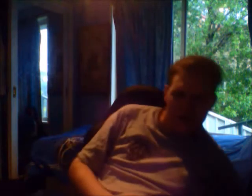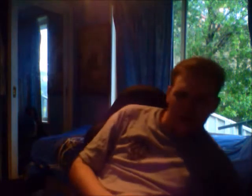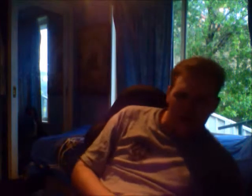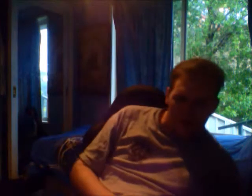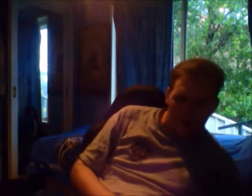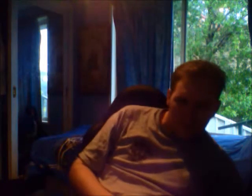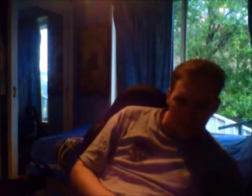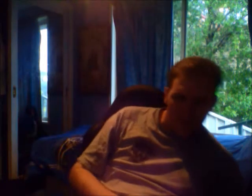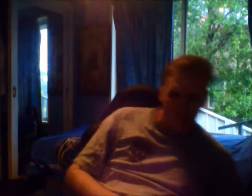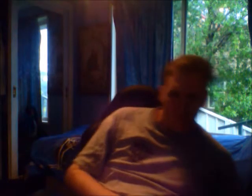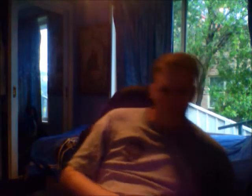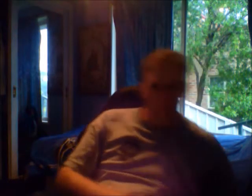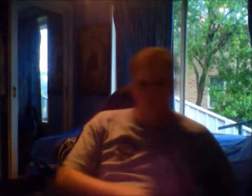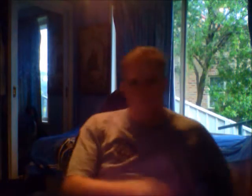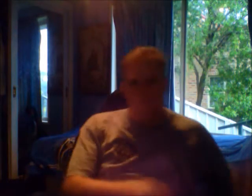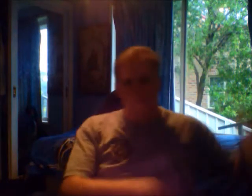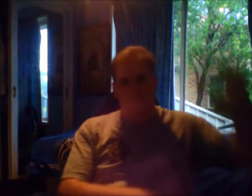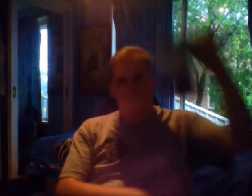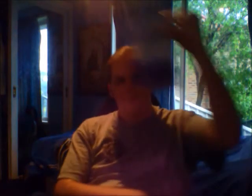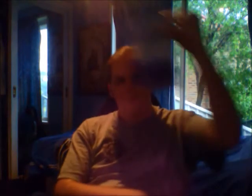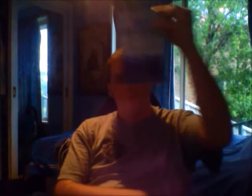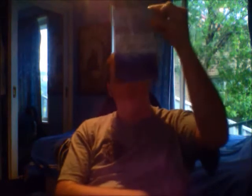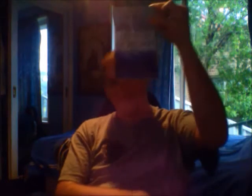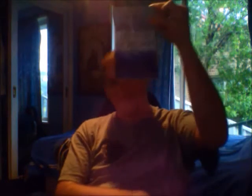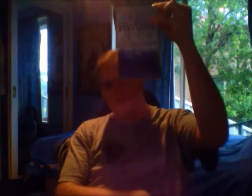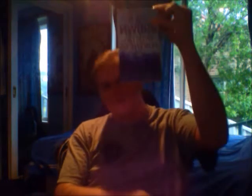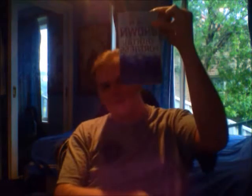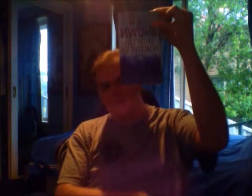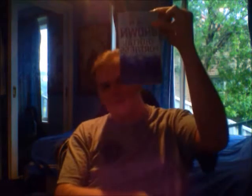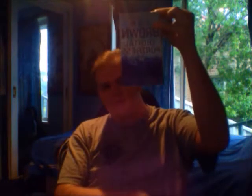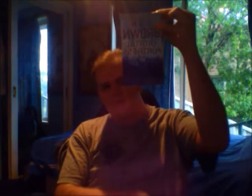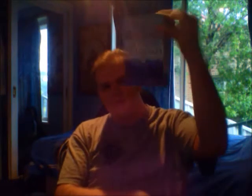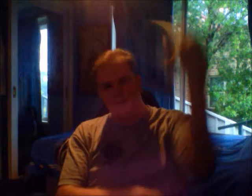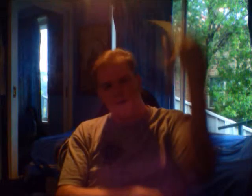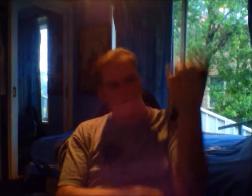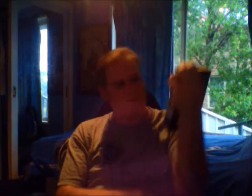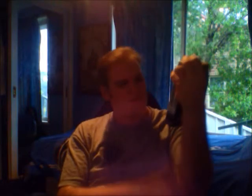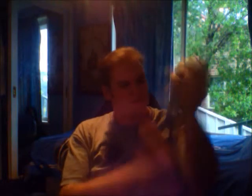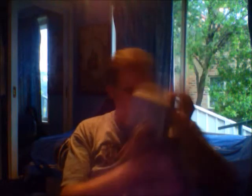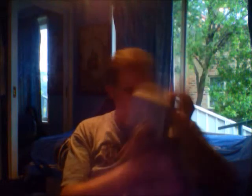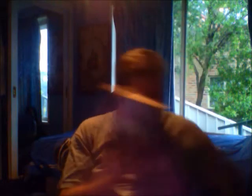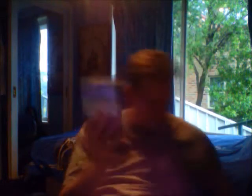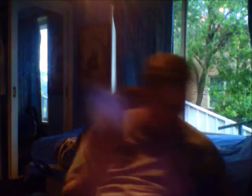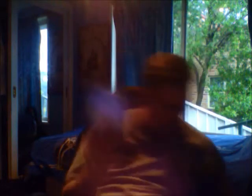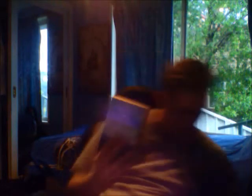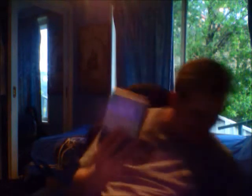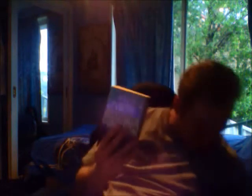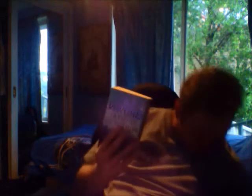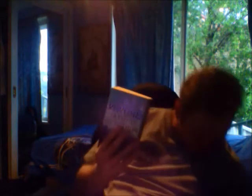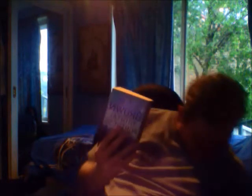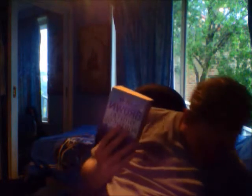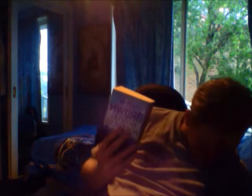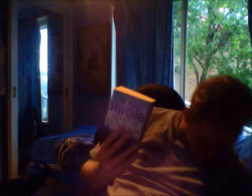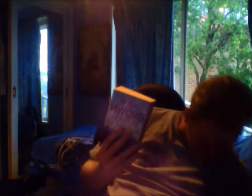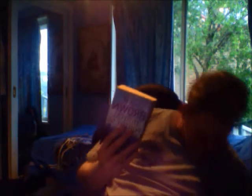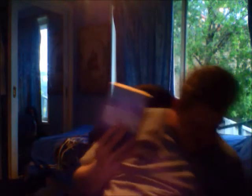is... this one? No, Digital Fortress. That's a good one. And